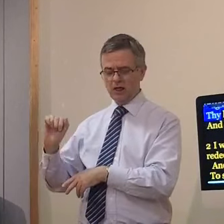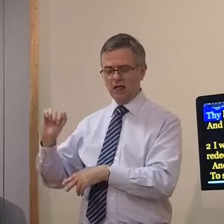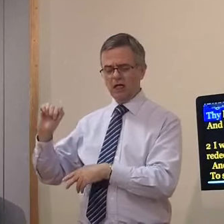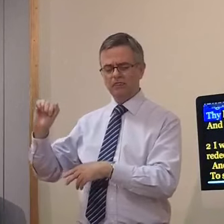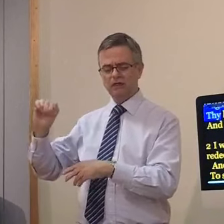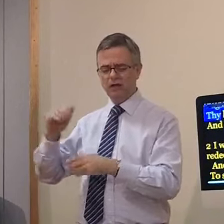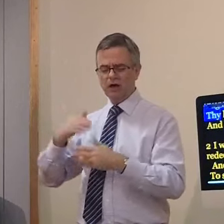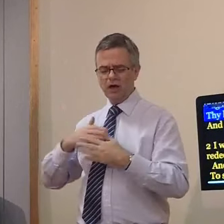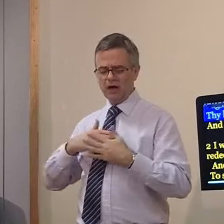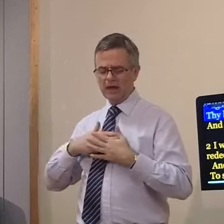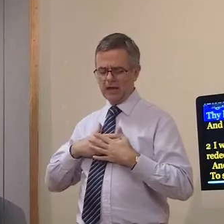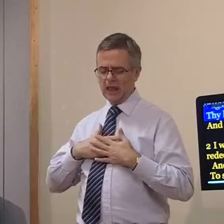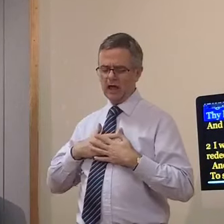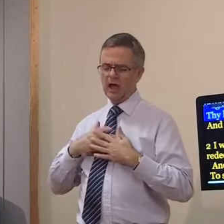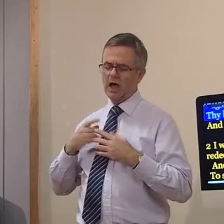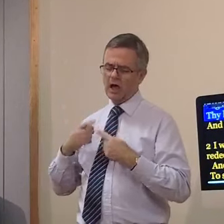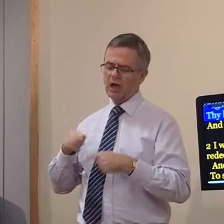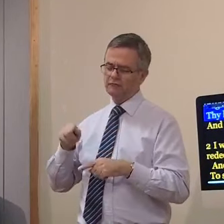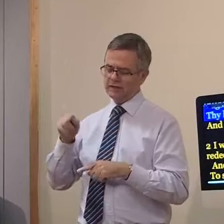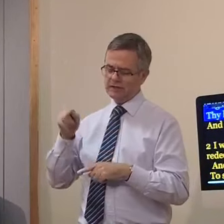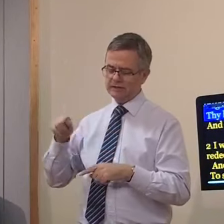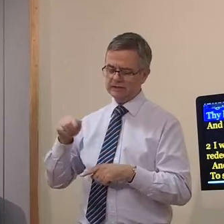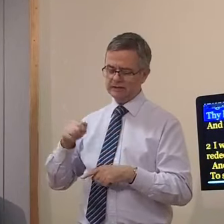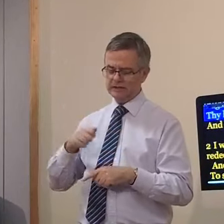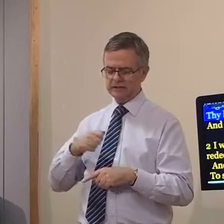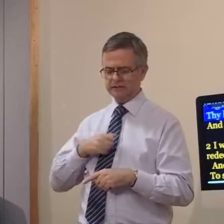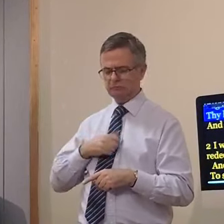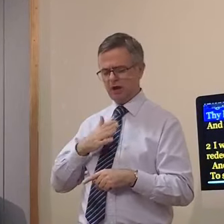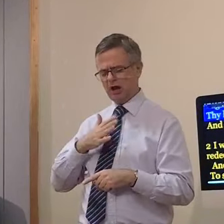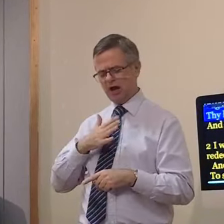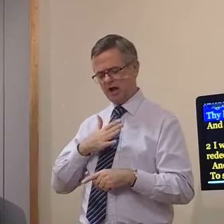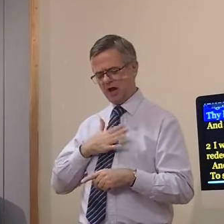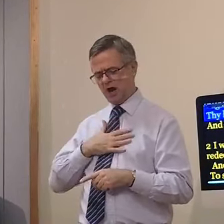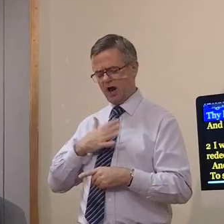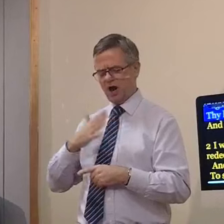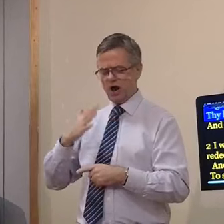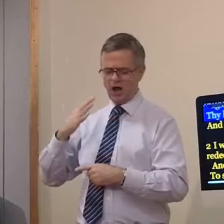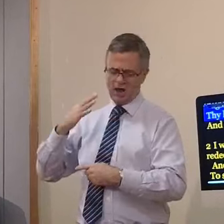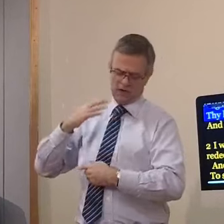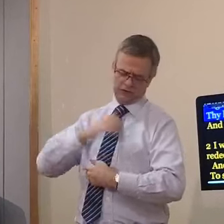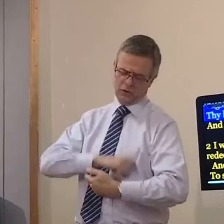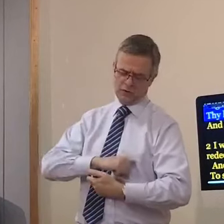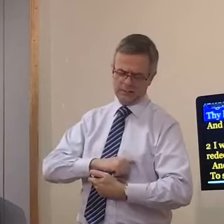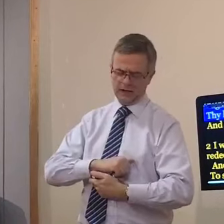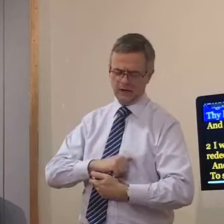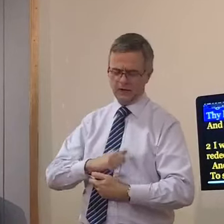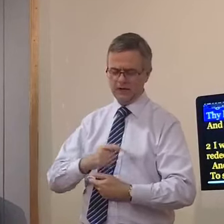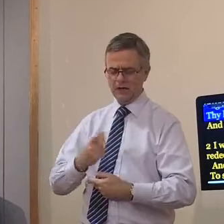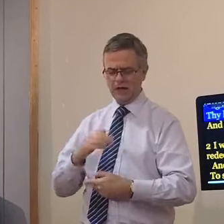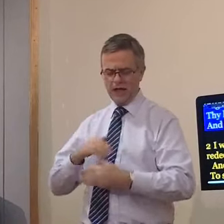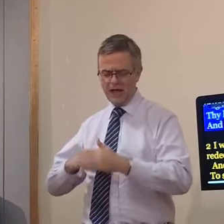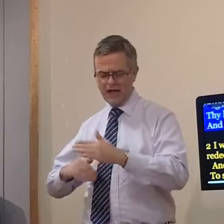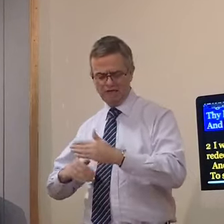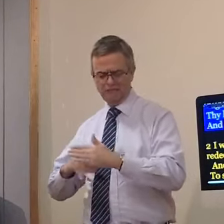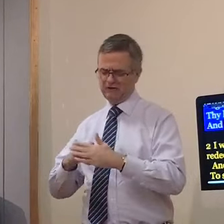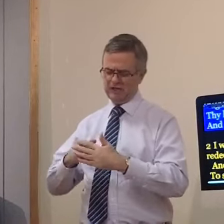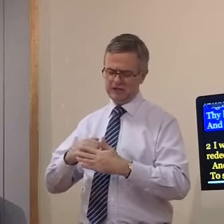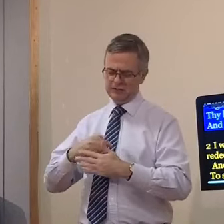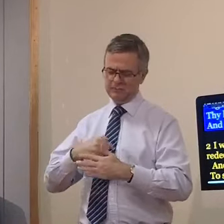thy love let it my heart will bow and fill